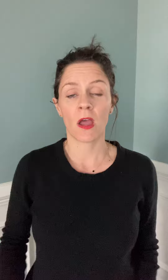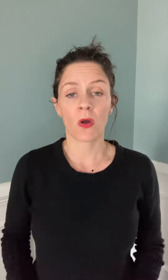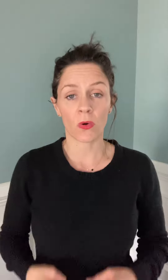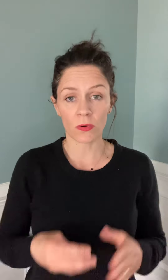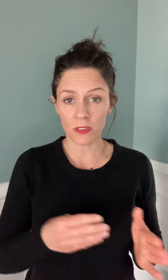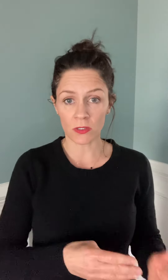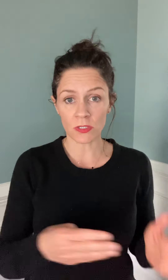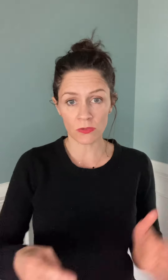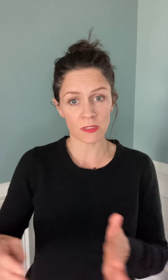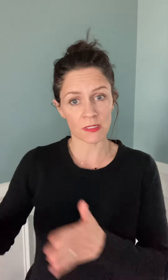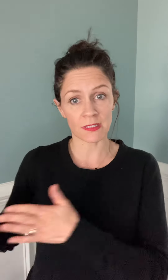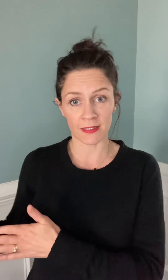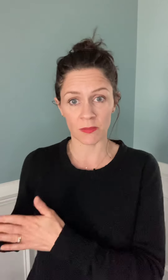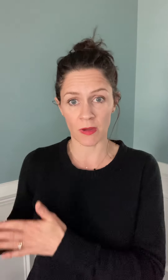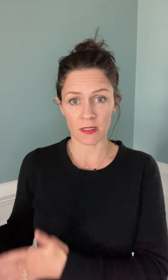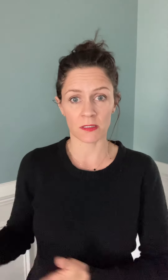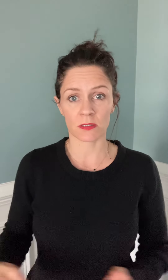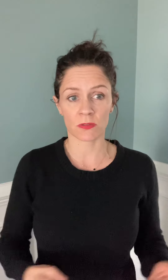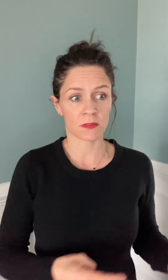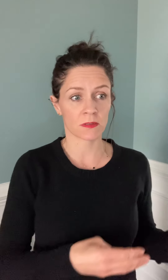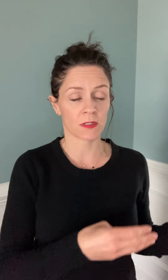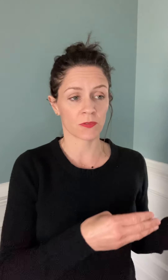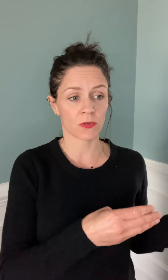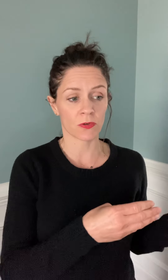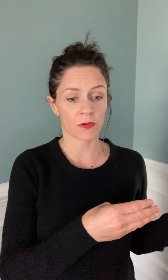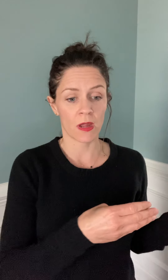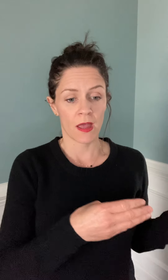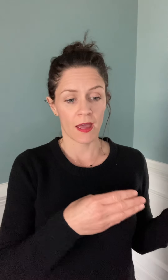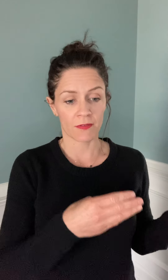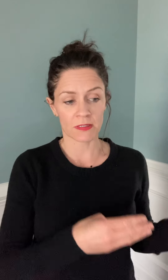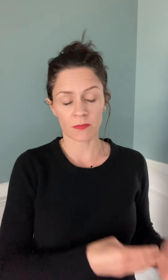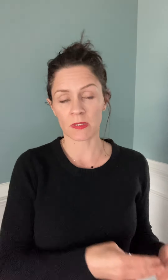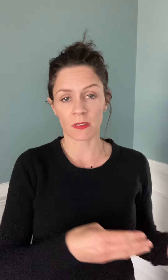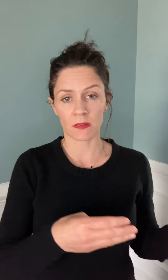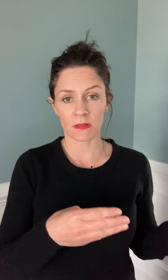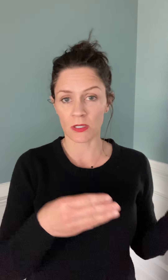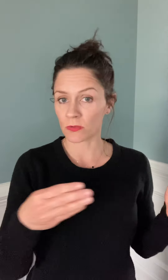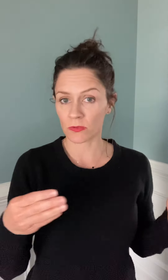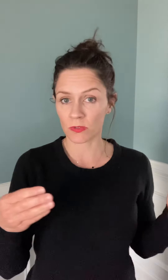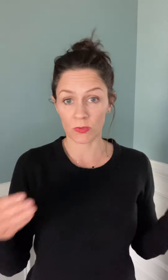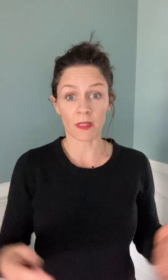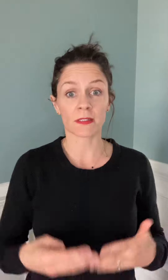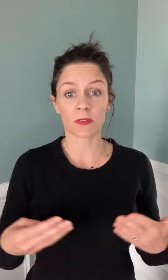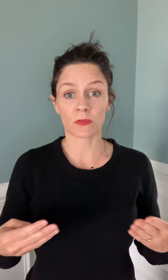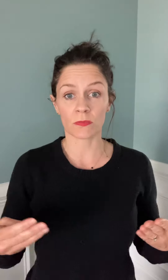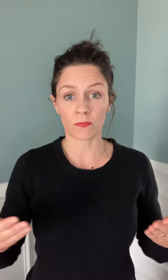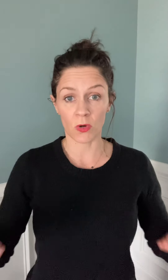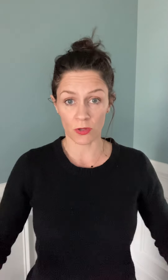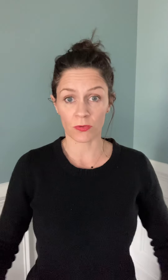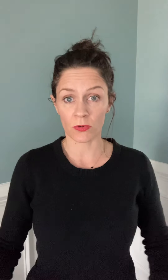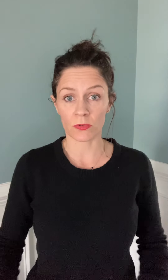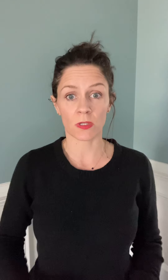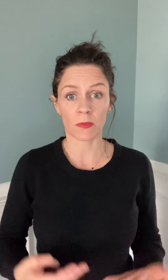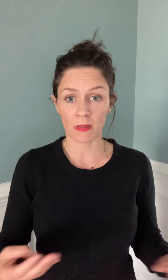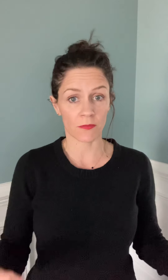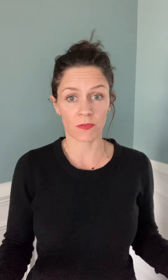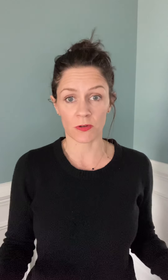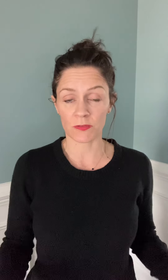Or you can also do it as a daily practice. So if you're having something that you would like to work through, say a fear of